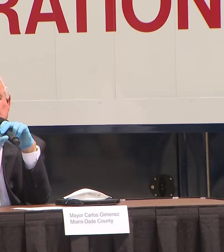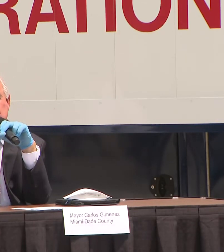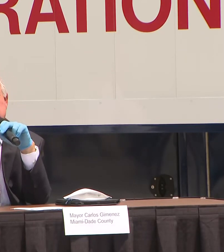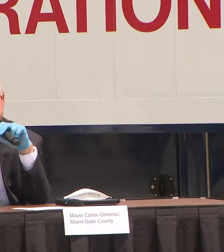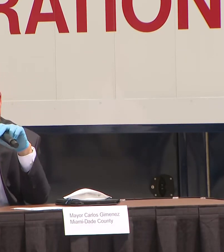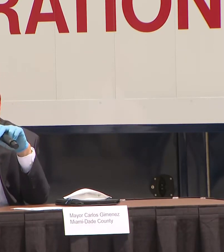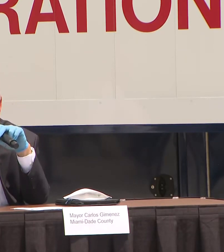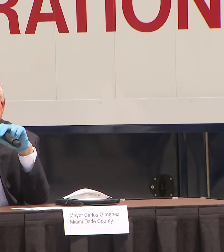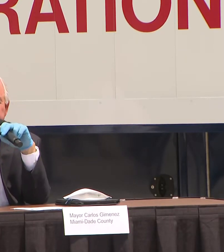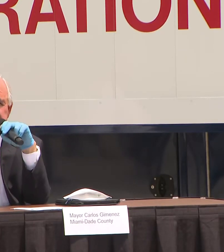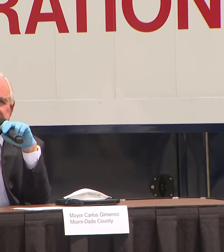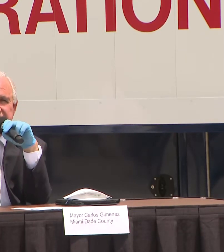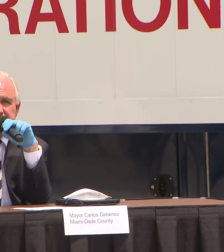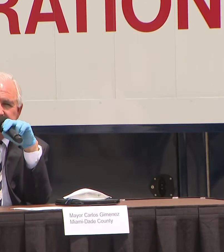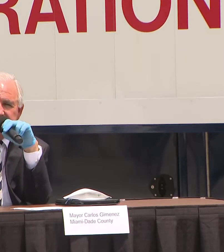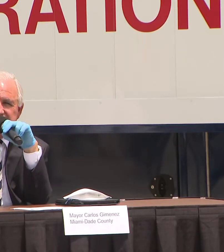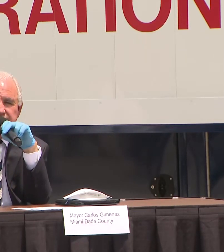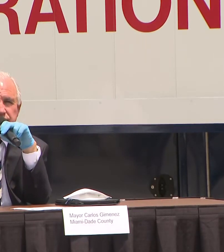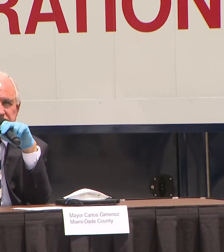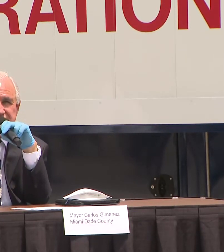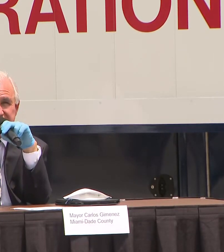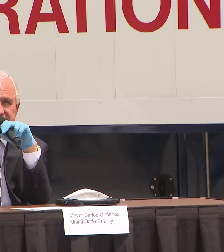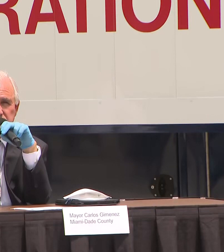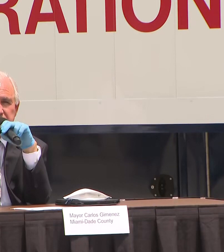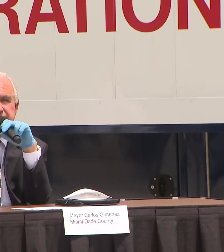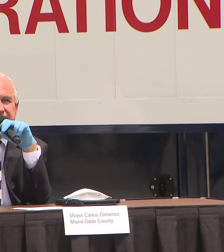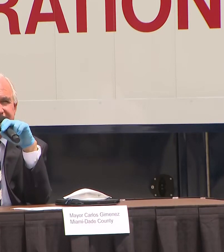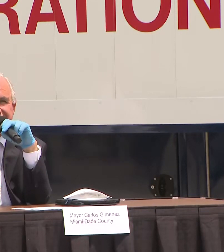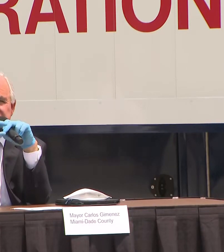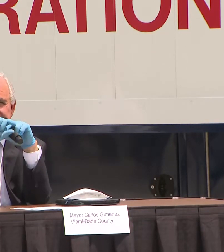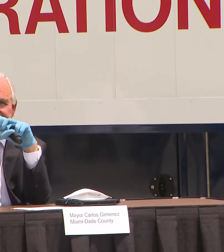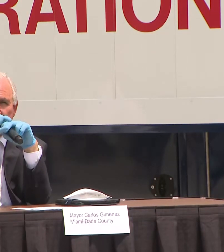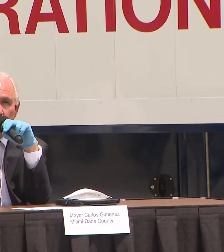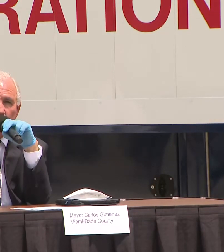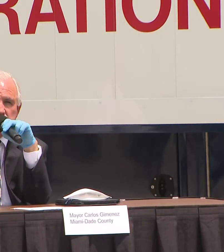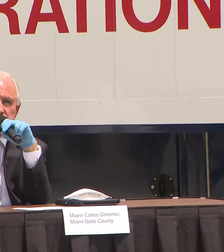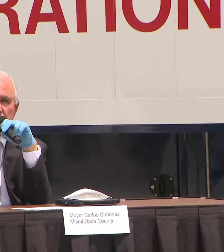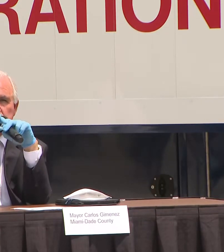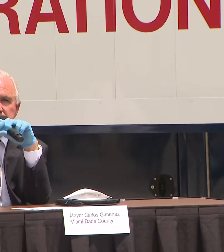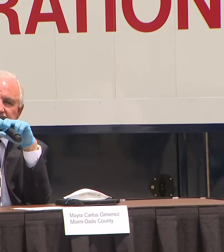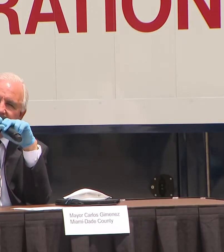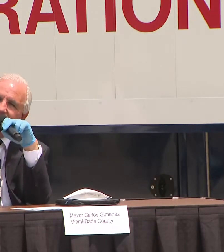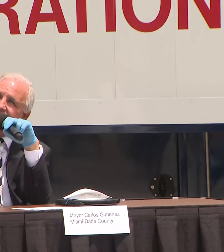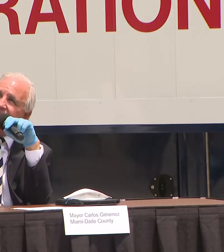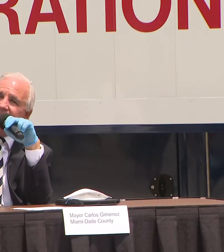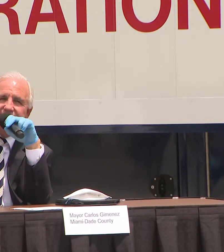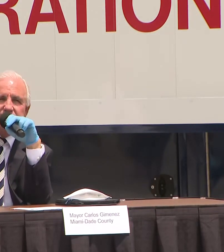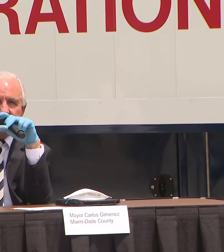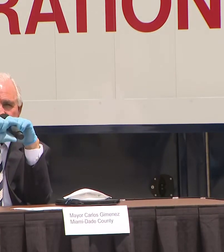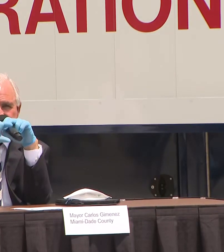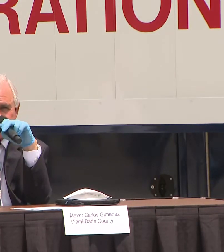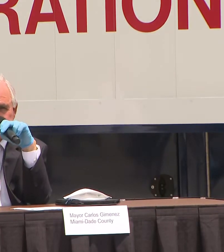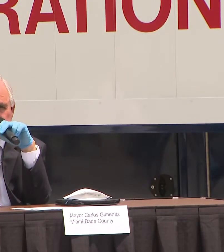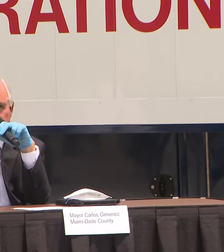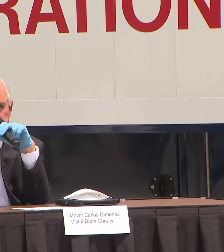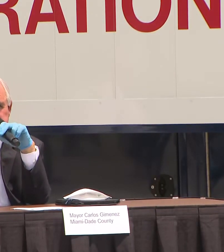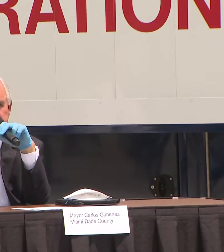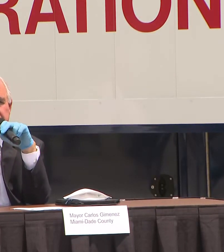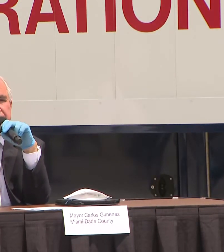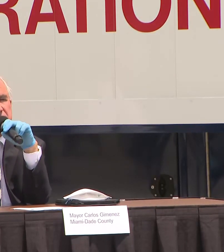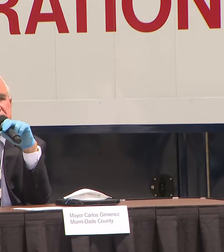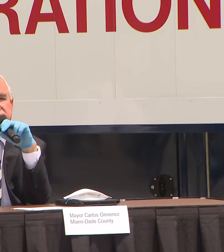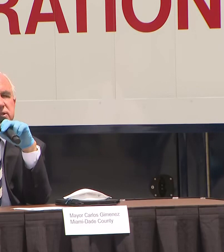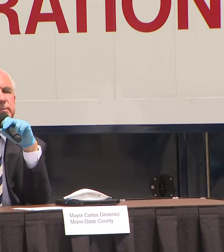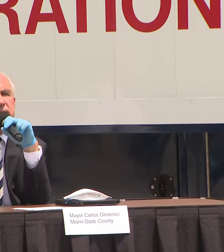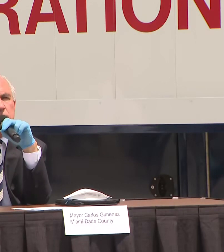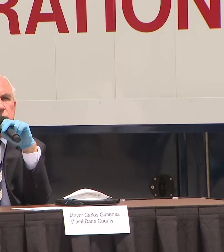and there's a number that's coming in. The difference, that delta isn't a large number. It isn't like this. There's a steady growth,